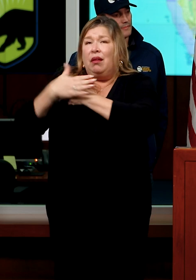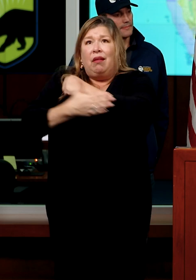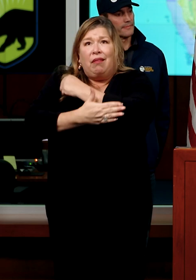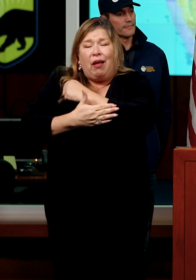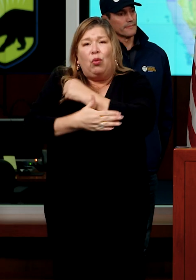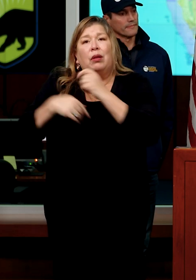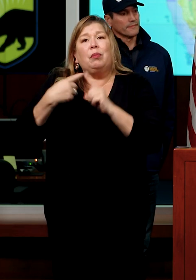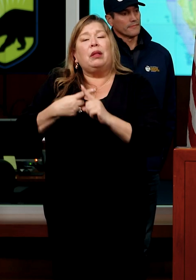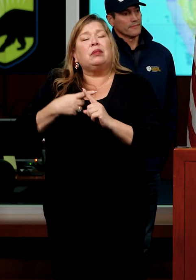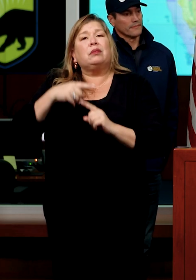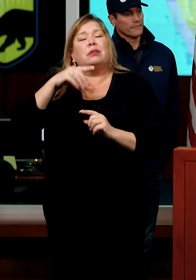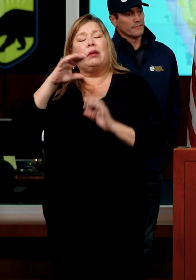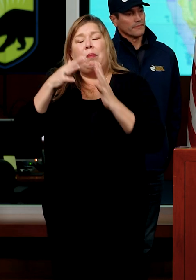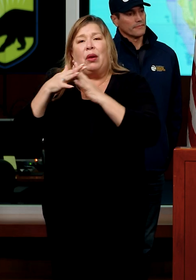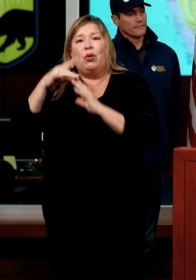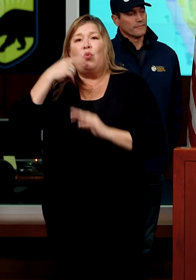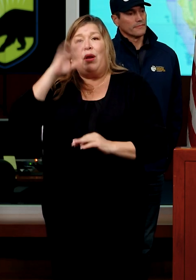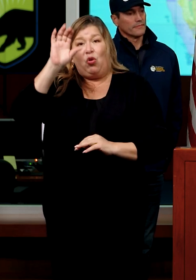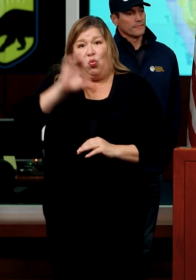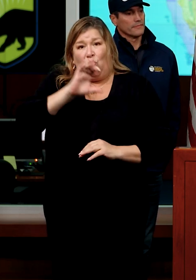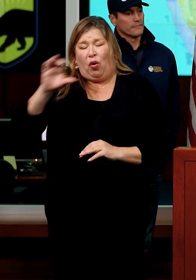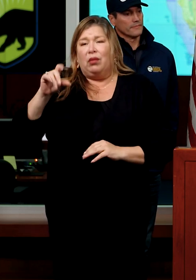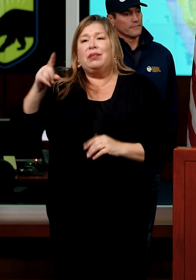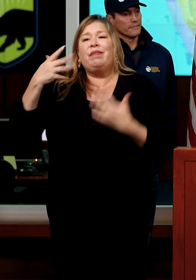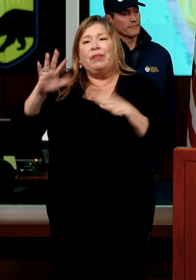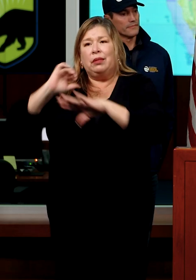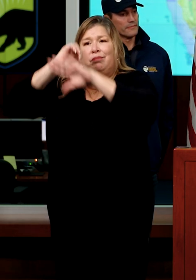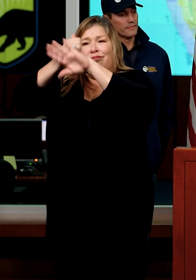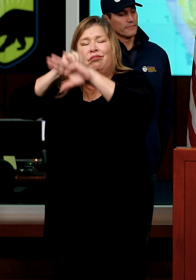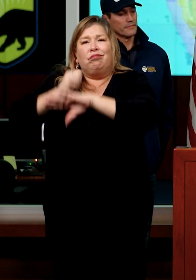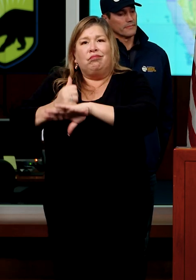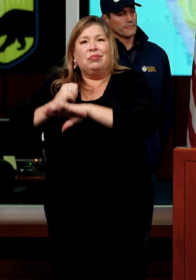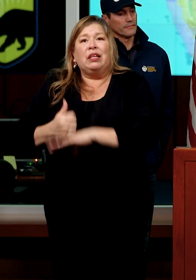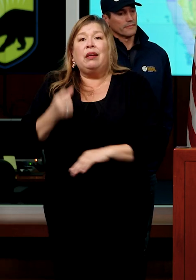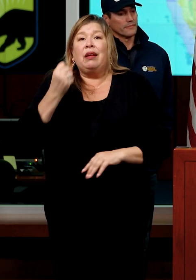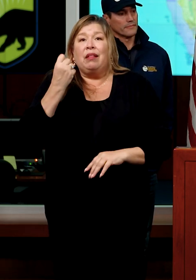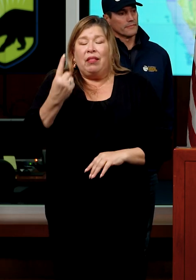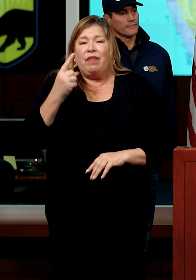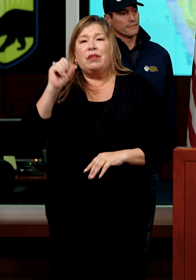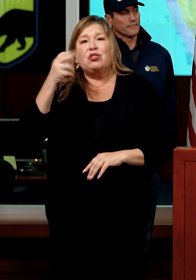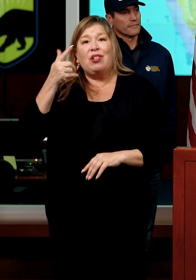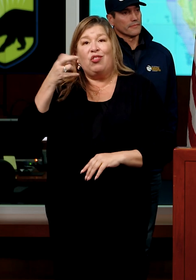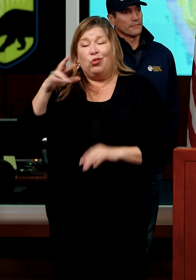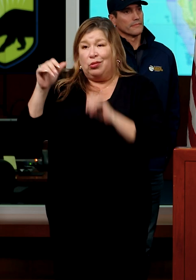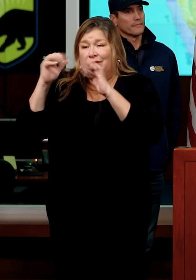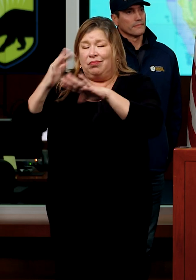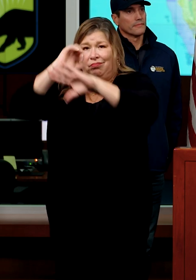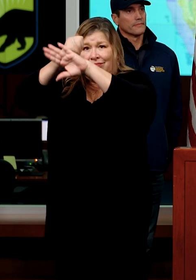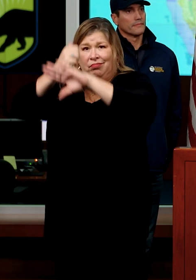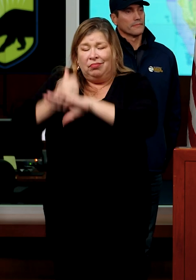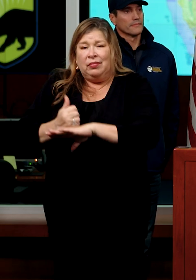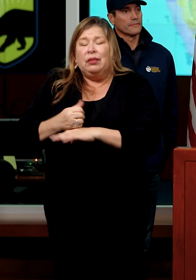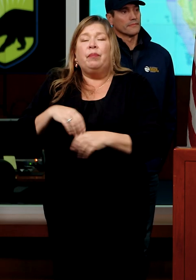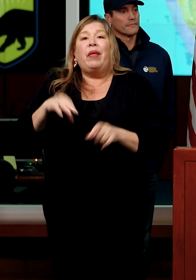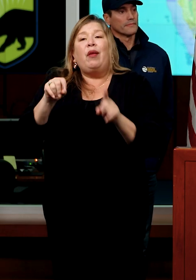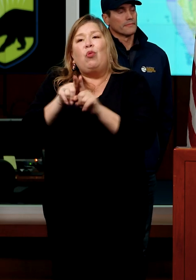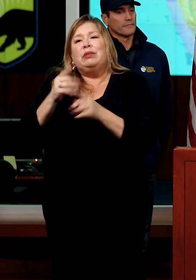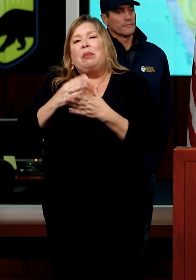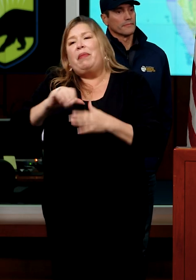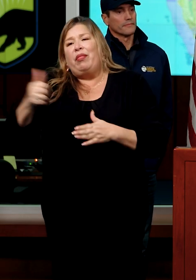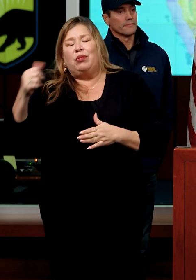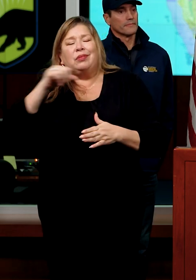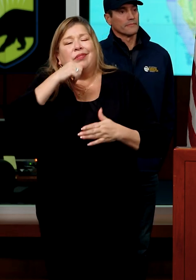currently supporting 11 congregate shelters across California in six counties as well as additional non-congregate sites.